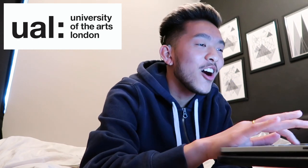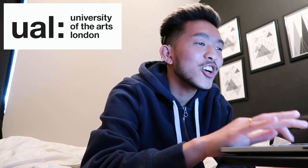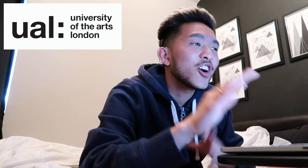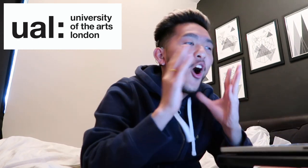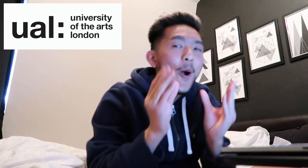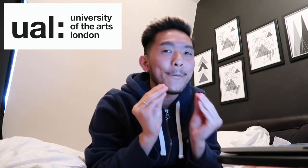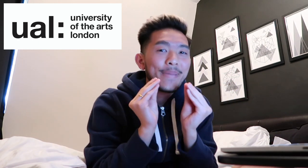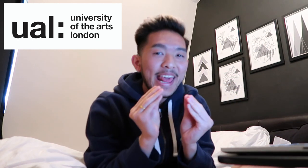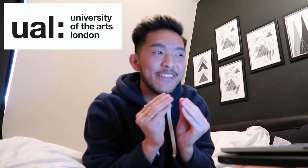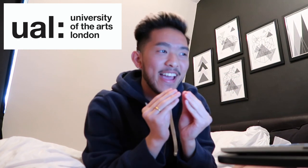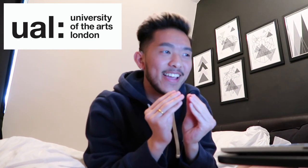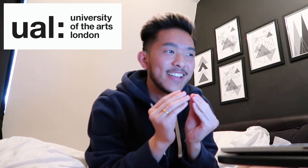I can't believe it.